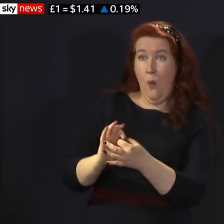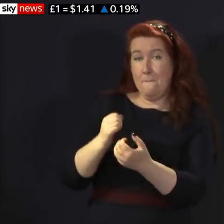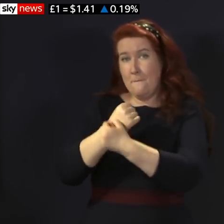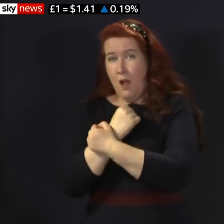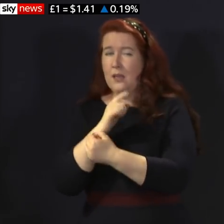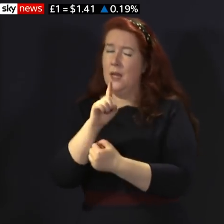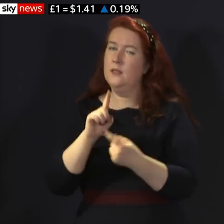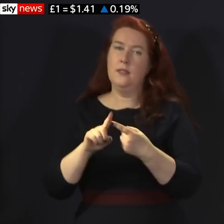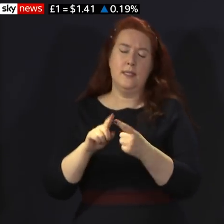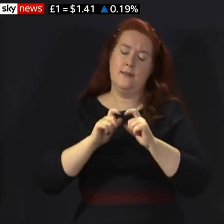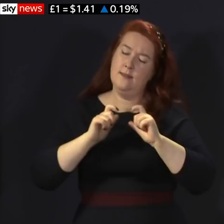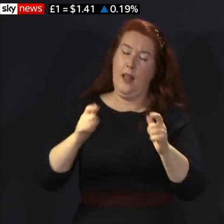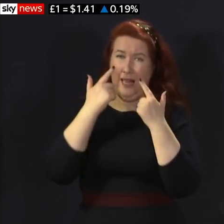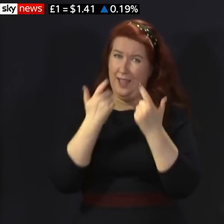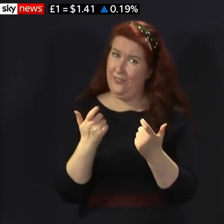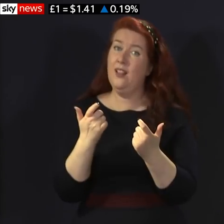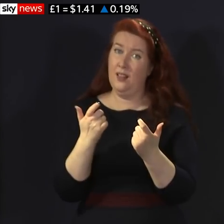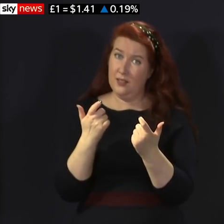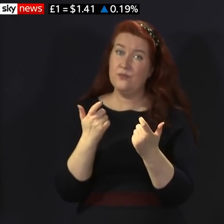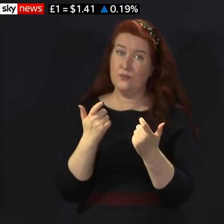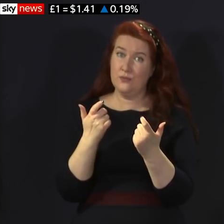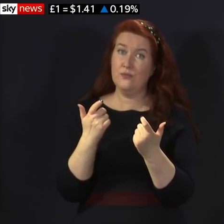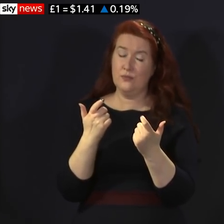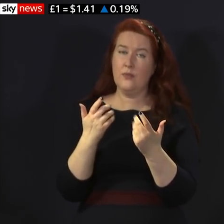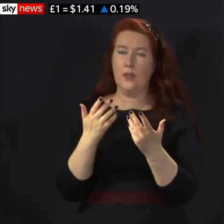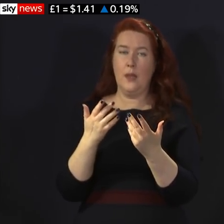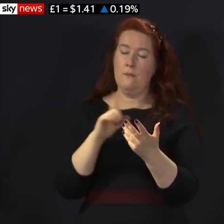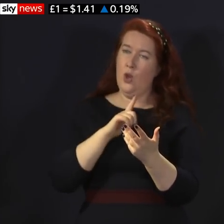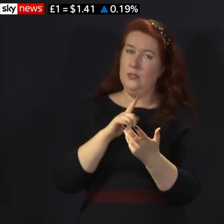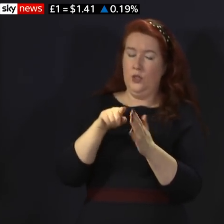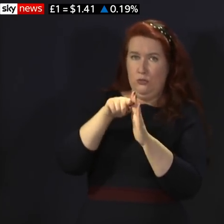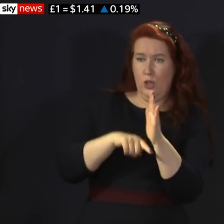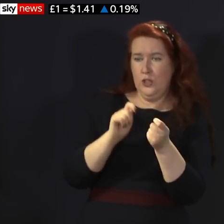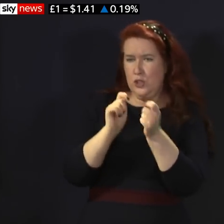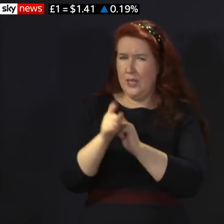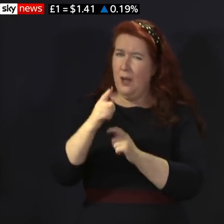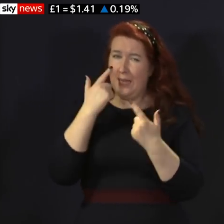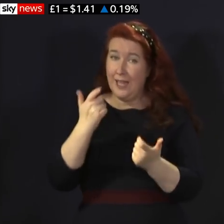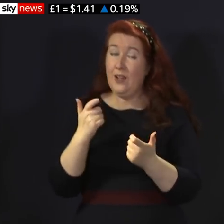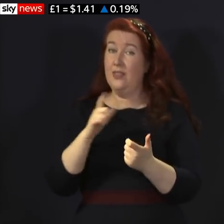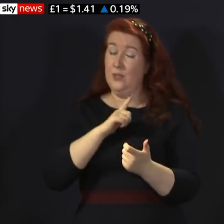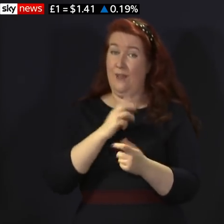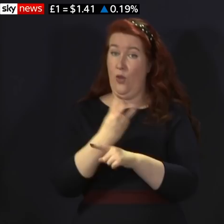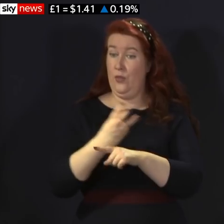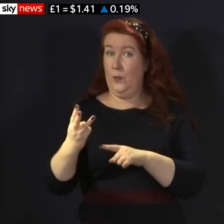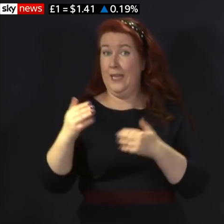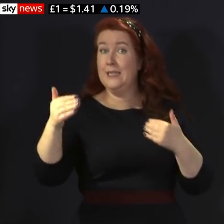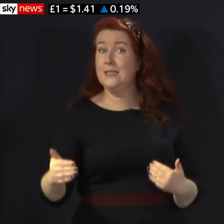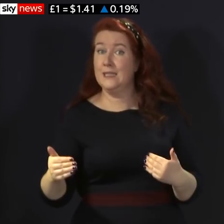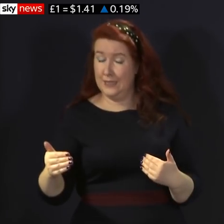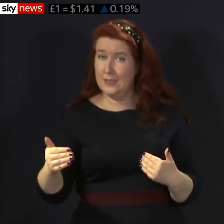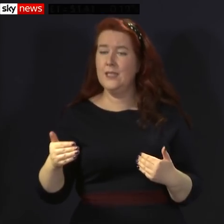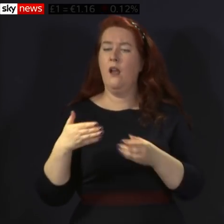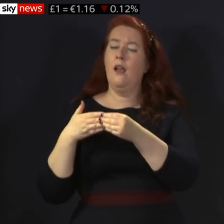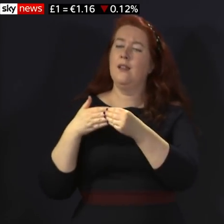vital to be cautious and to ease these restrictions carefully. So for the next three weeks, at least, the easing of the